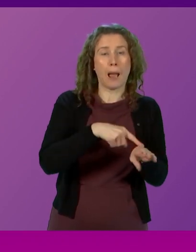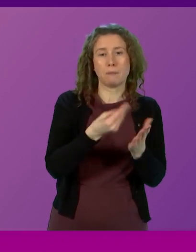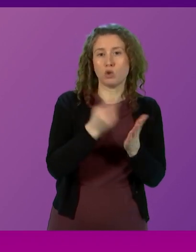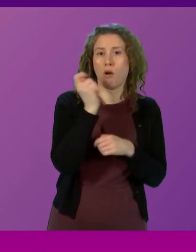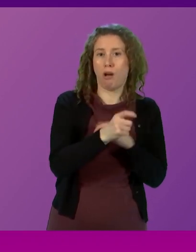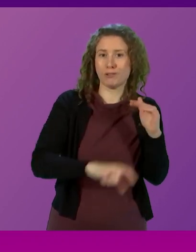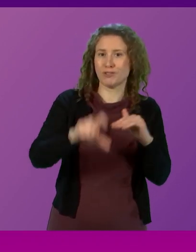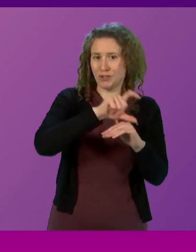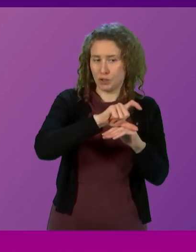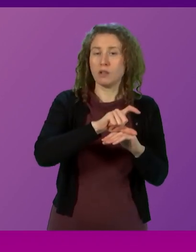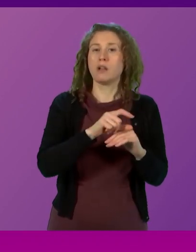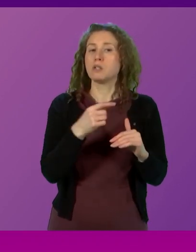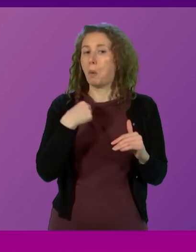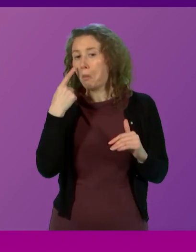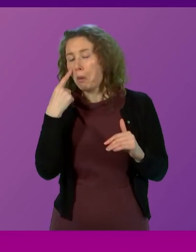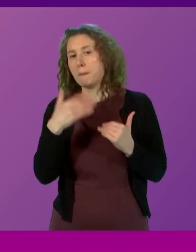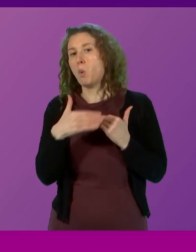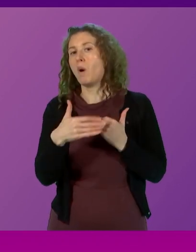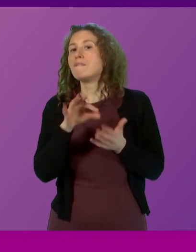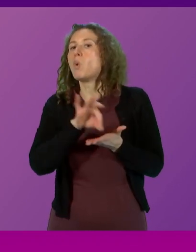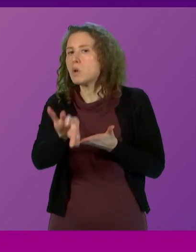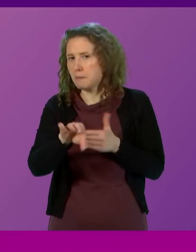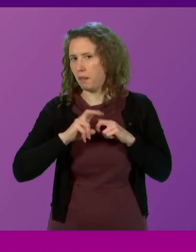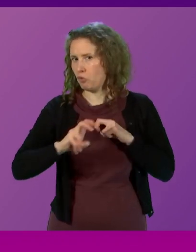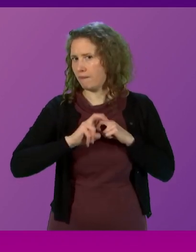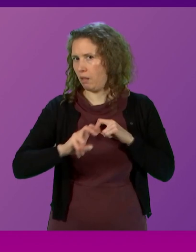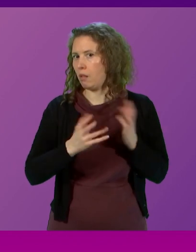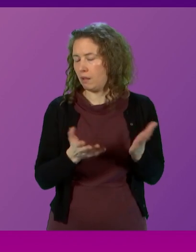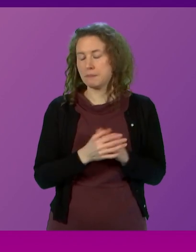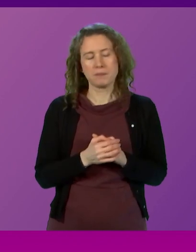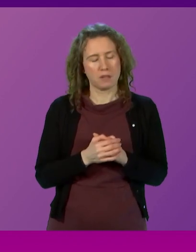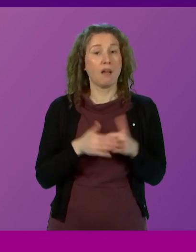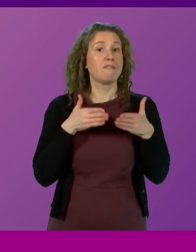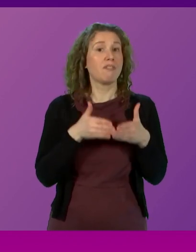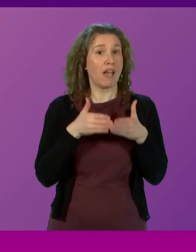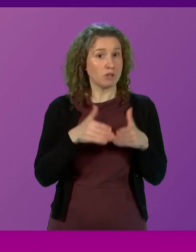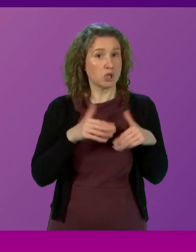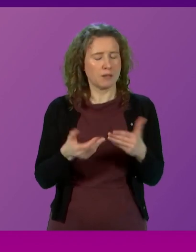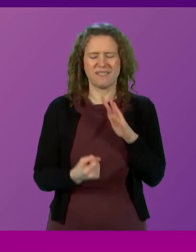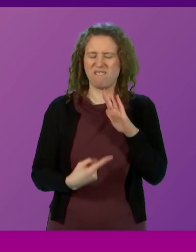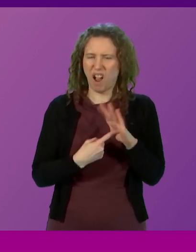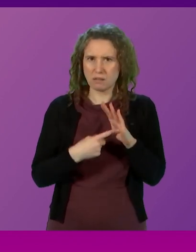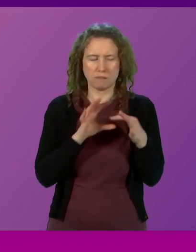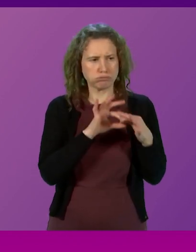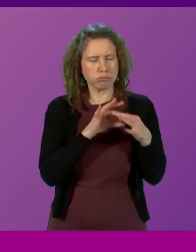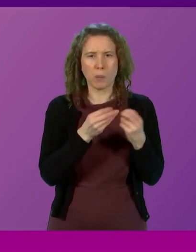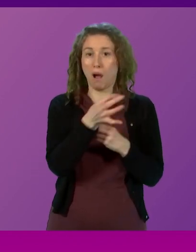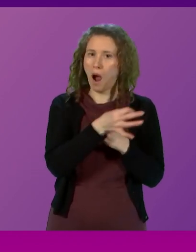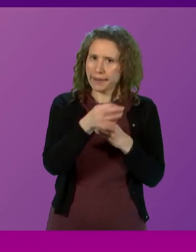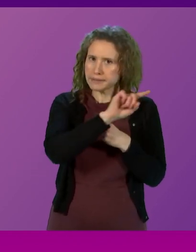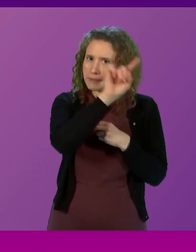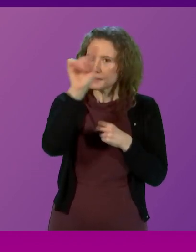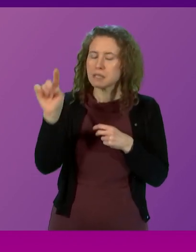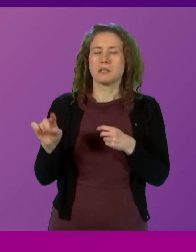and attractive to travellers. Ferry services are vital in sustaining connectivity with our island communities